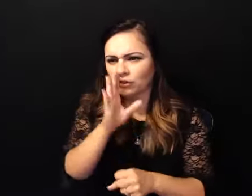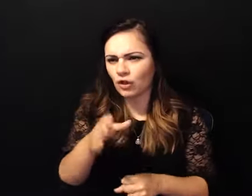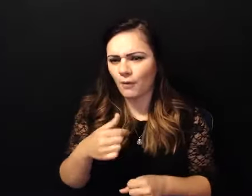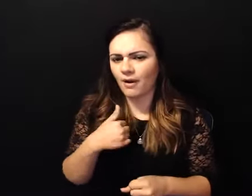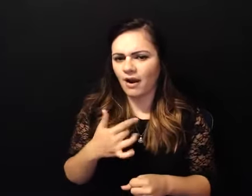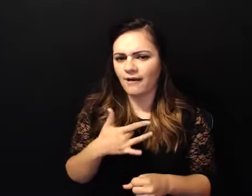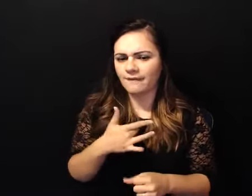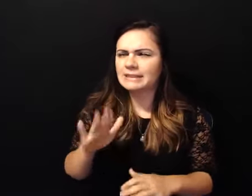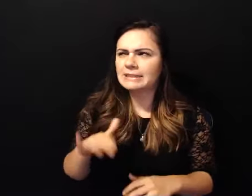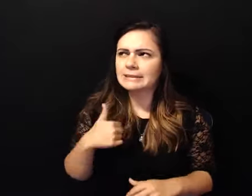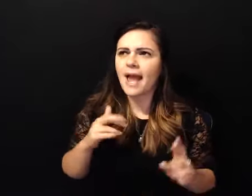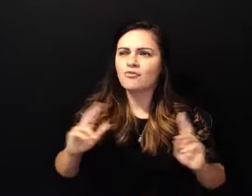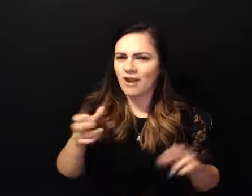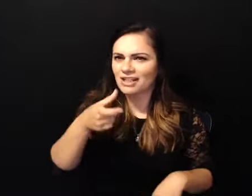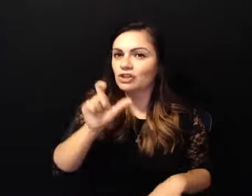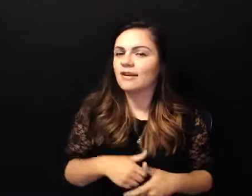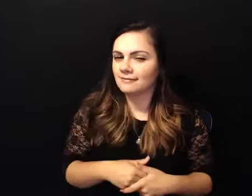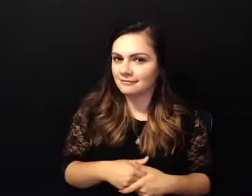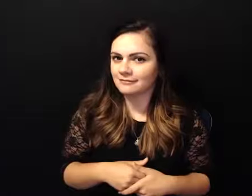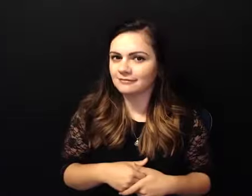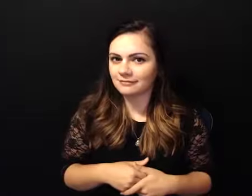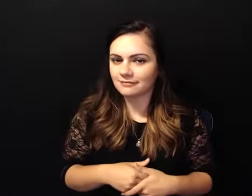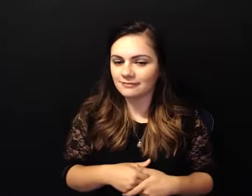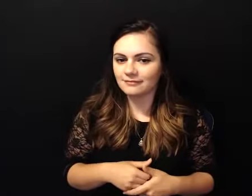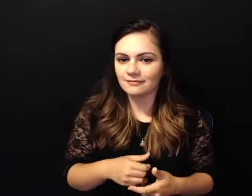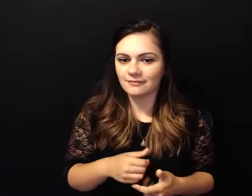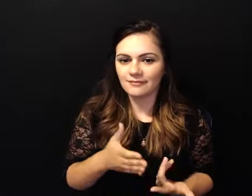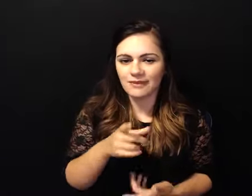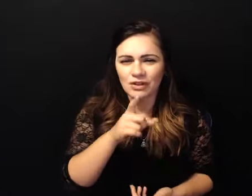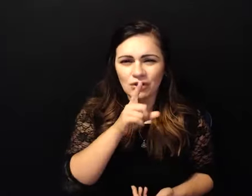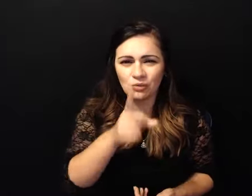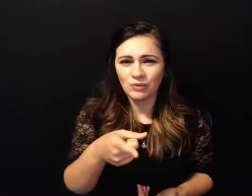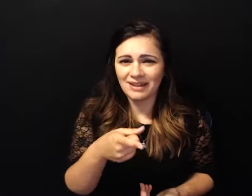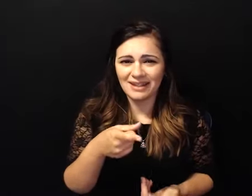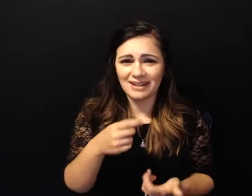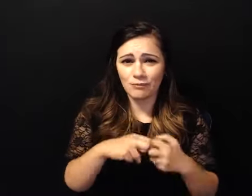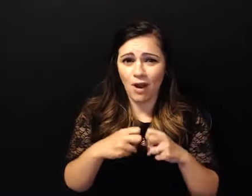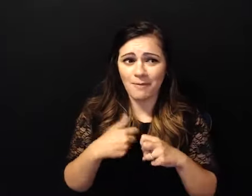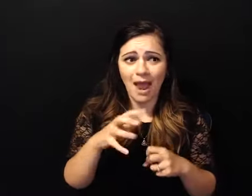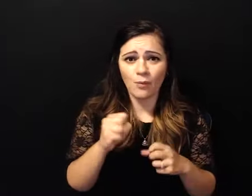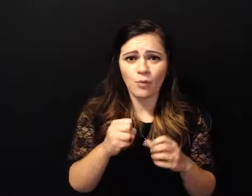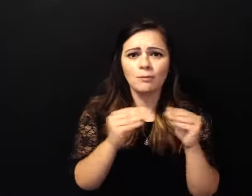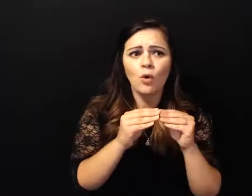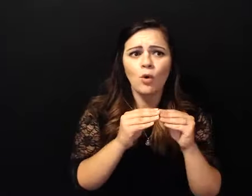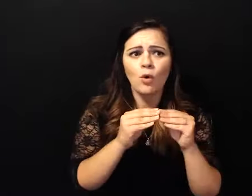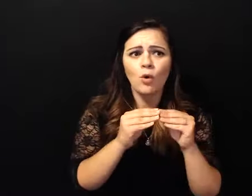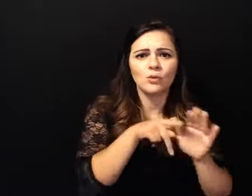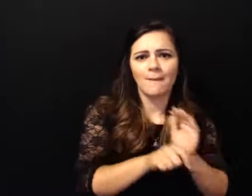about that is is i was more ready to kill myself than i was to drink you know uh drinking didn't seem like a an option or a solution